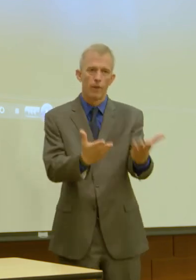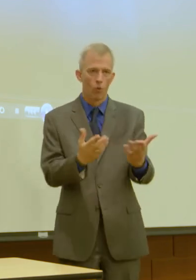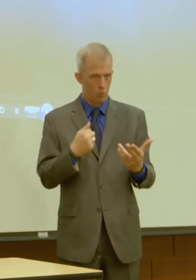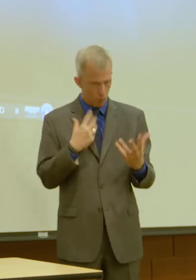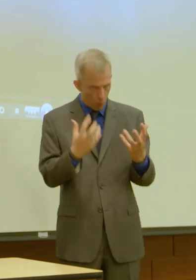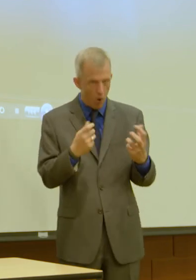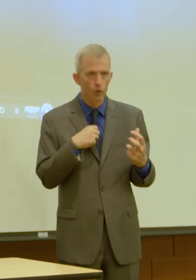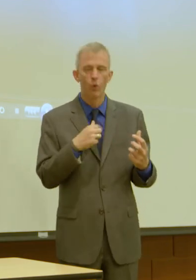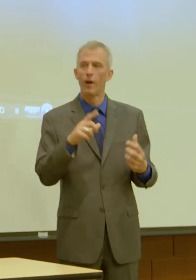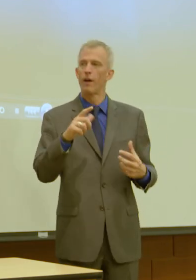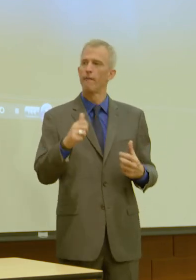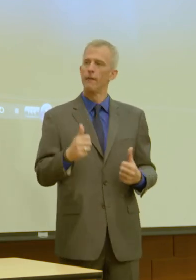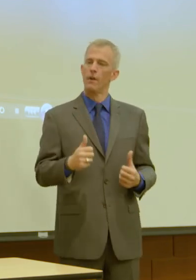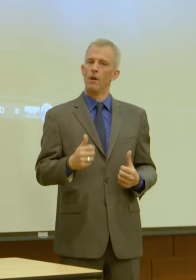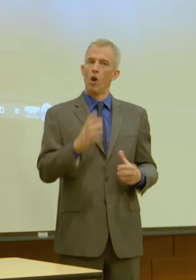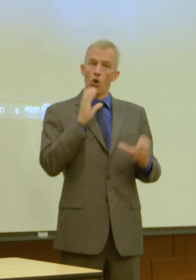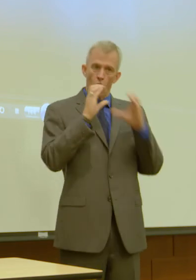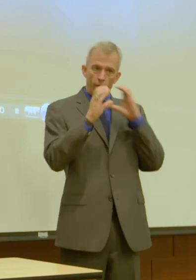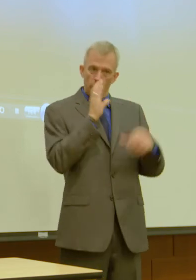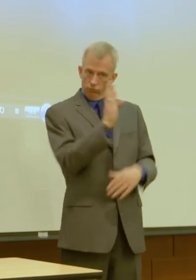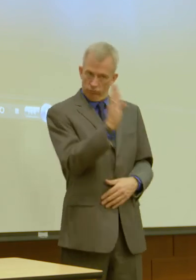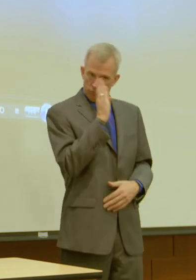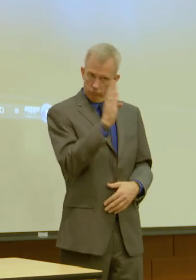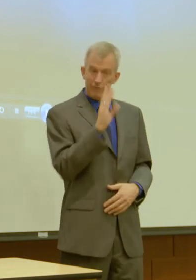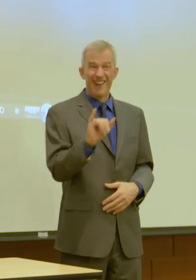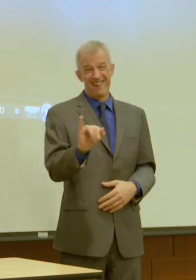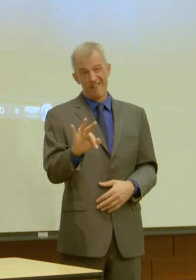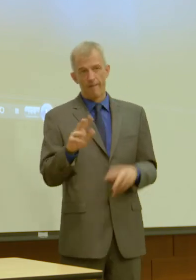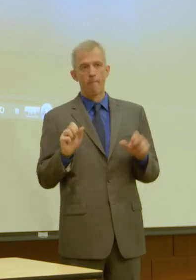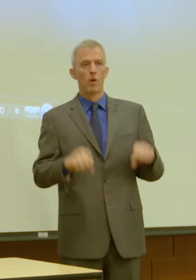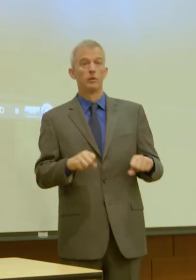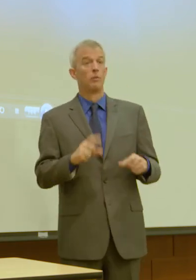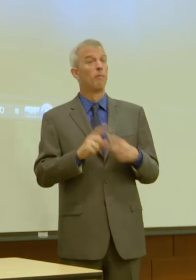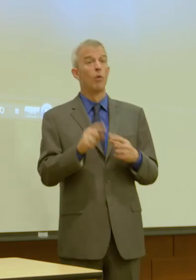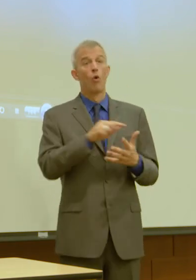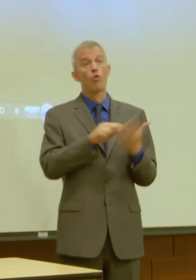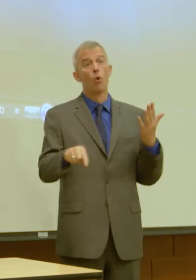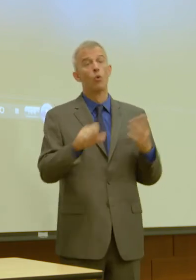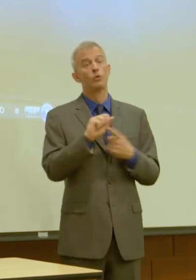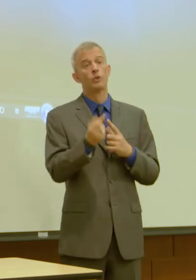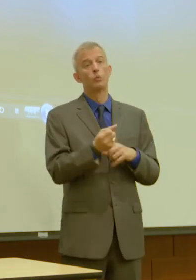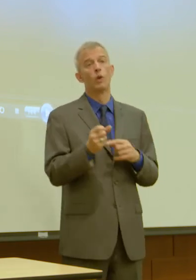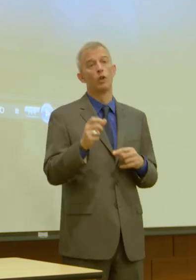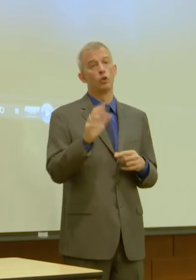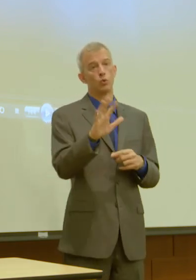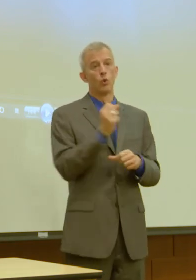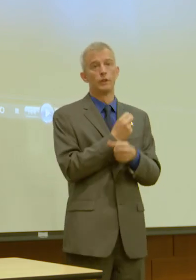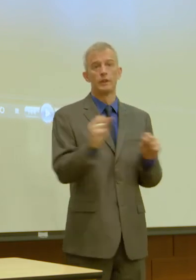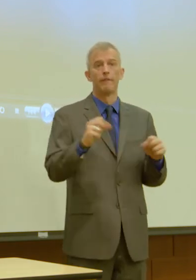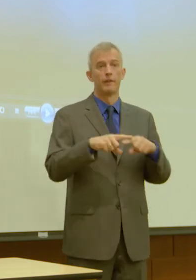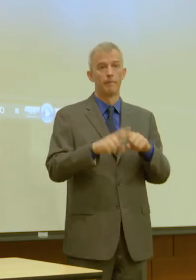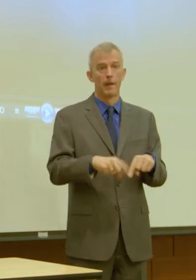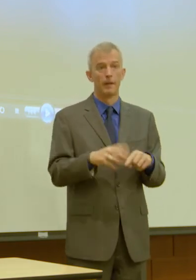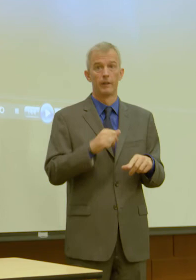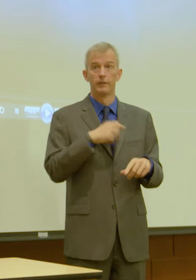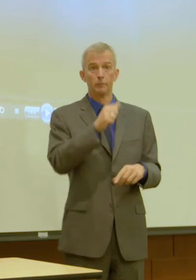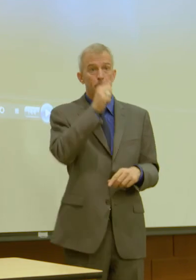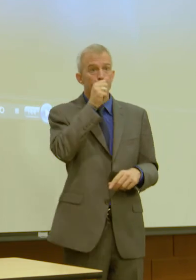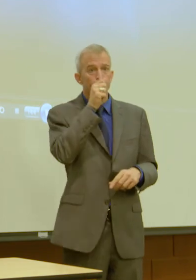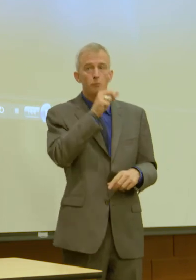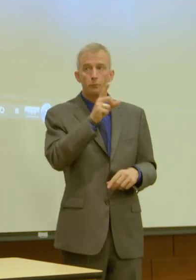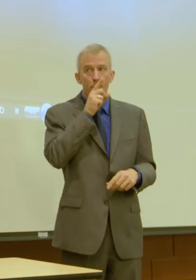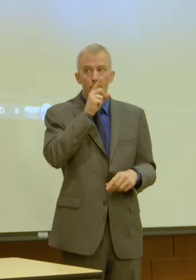conversations when possible. But in those situations where it's, your safety depends on remaining secreted, it's a